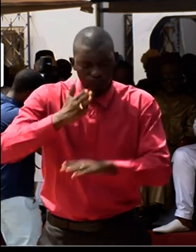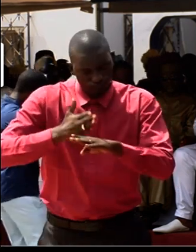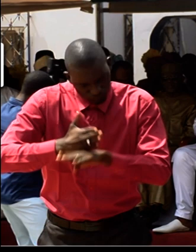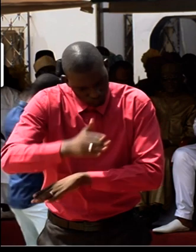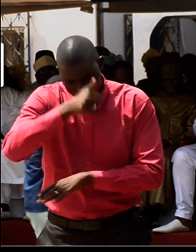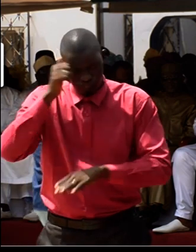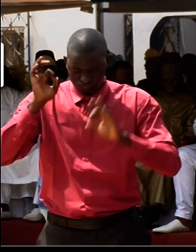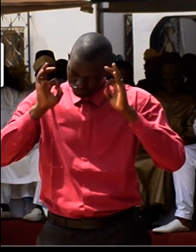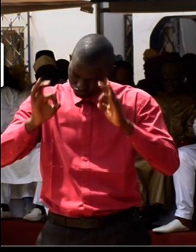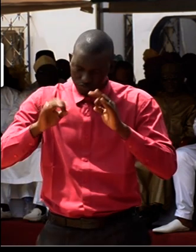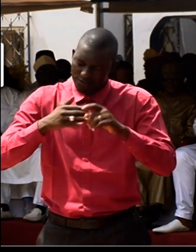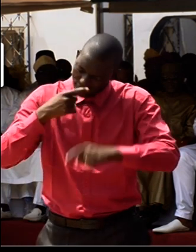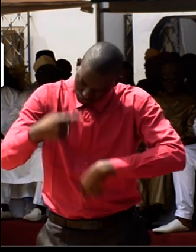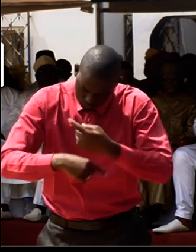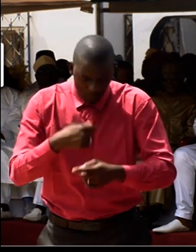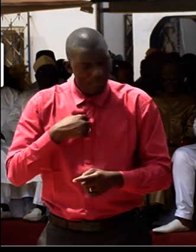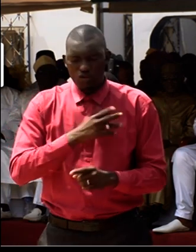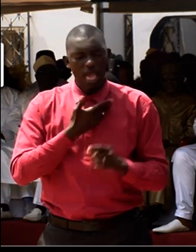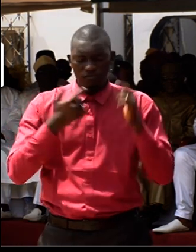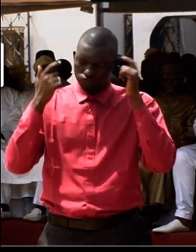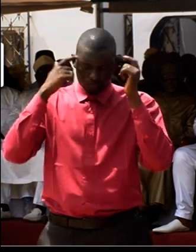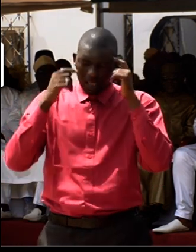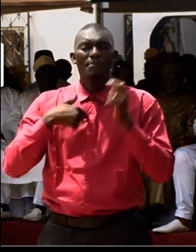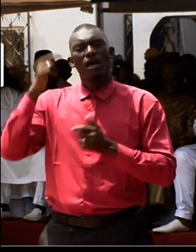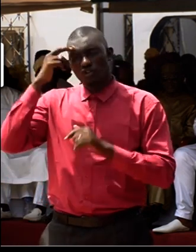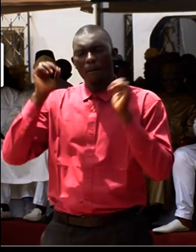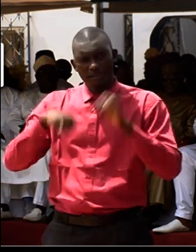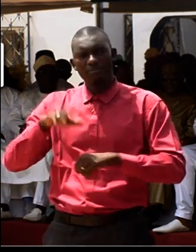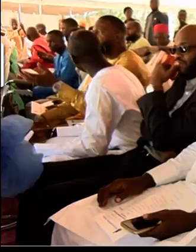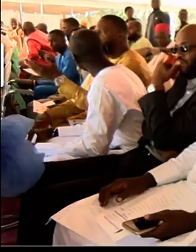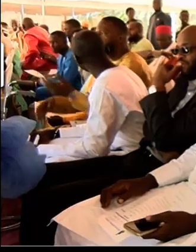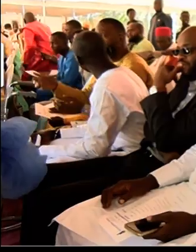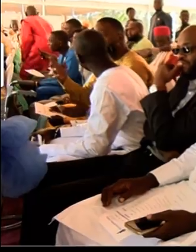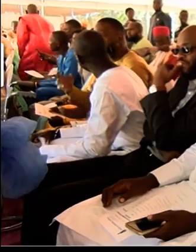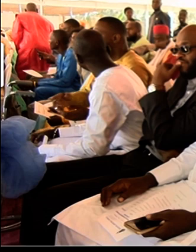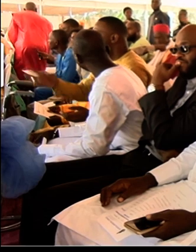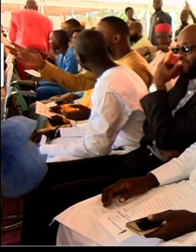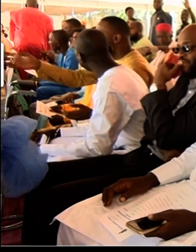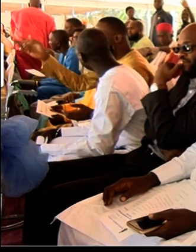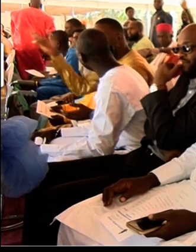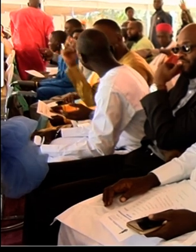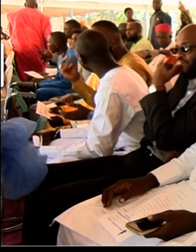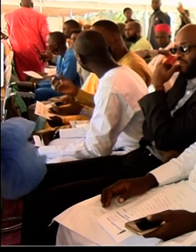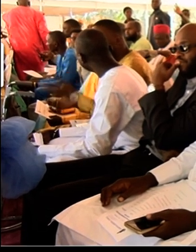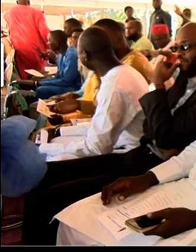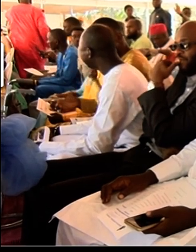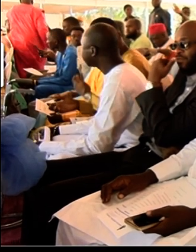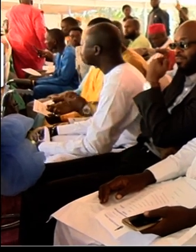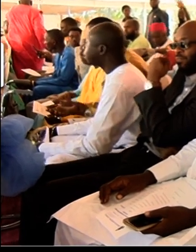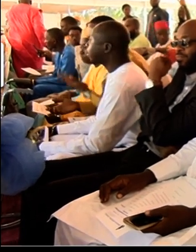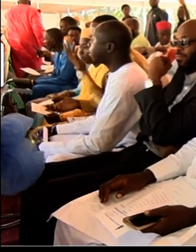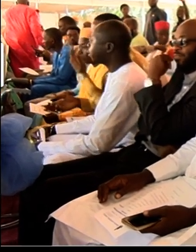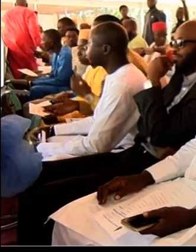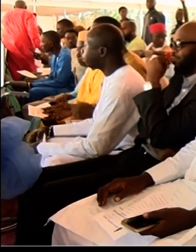I have no reservations at all. That Talib will do just that. I have every